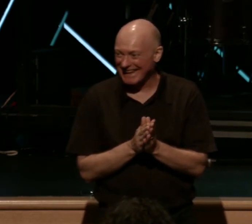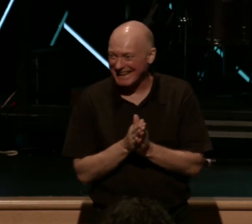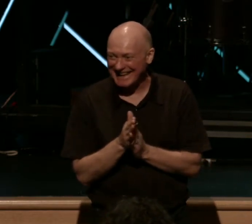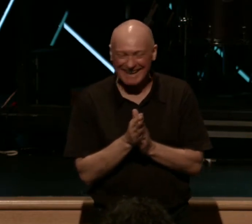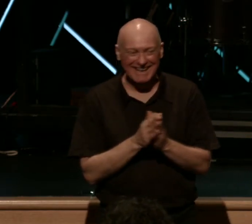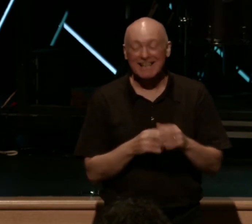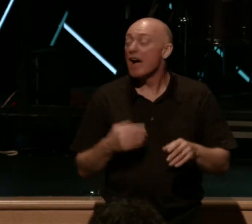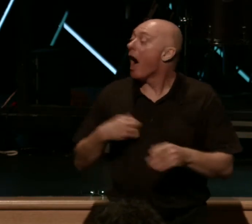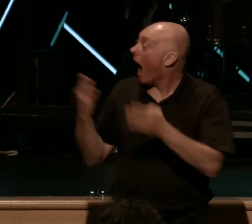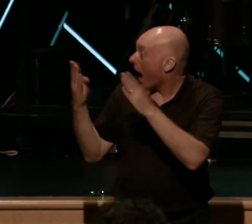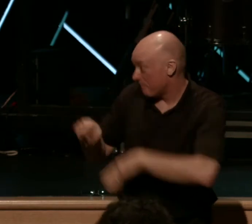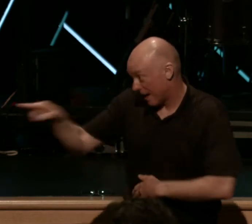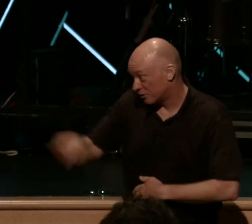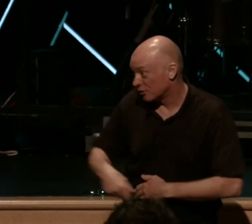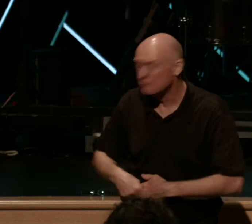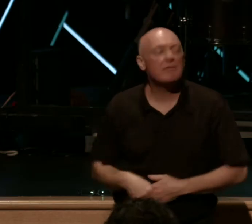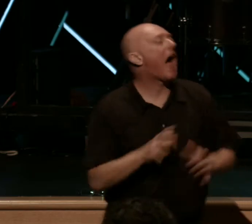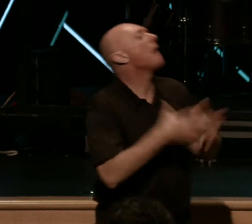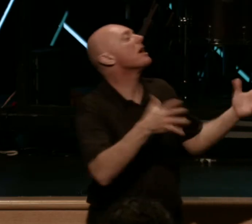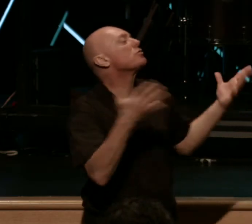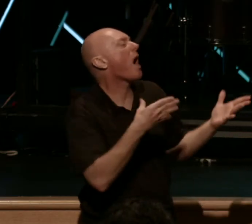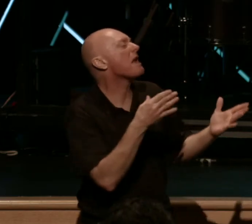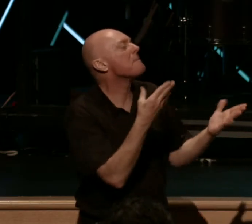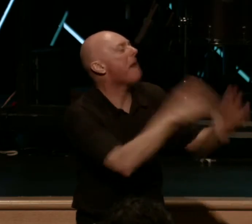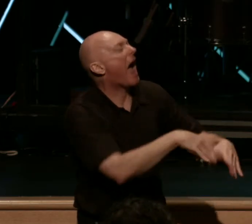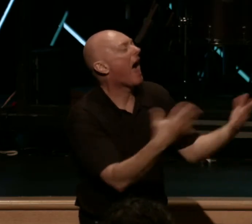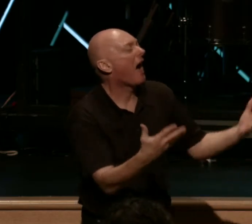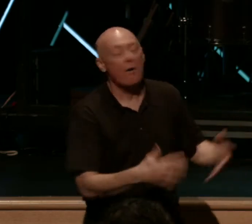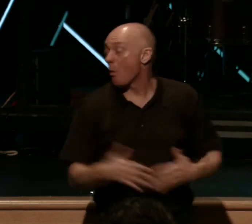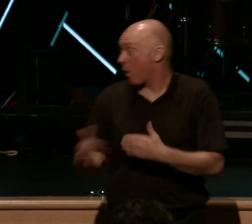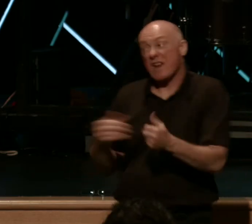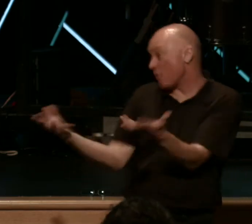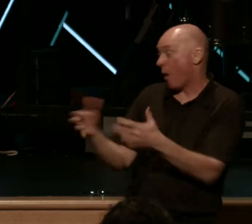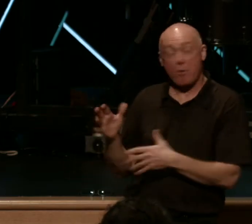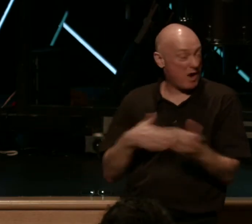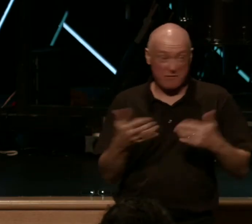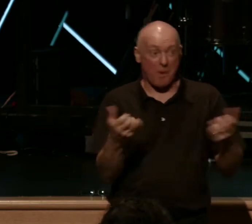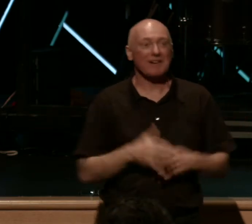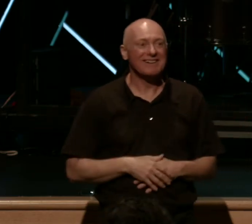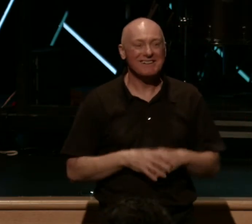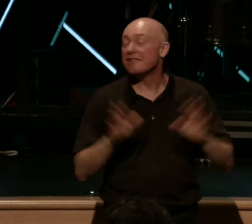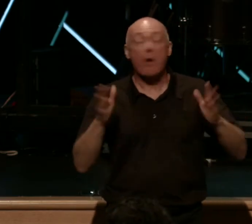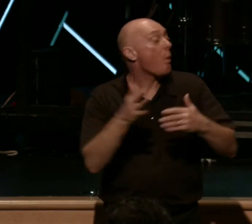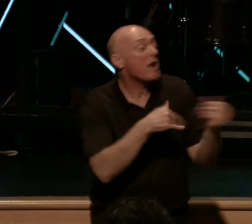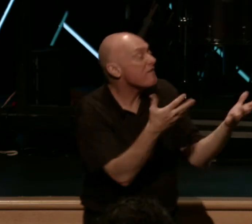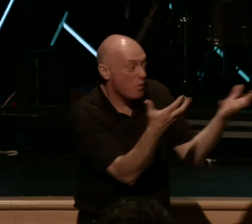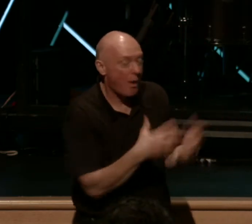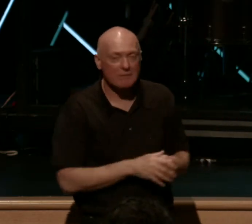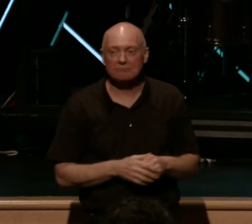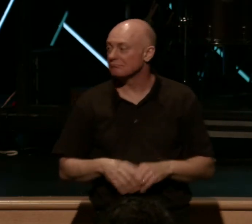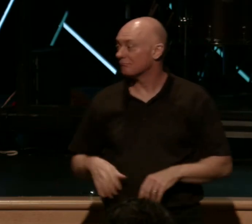I will bet you. How much do want to bet? She's easy. I'll bet you whatever you want. Right? Whatever you want to bet. She said, You're on.